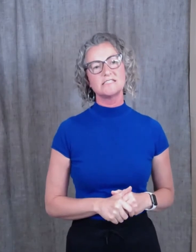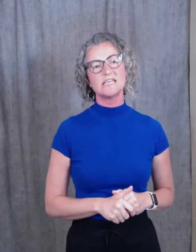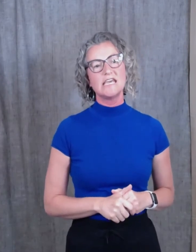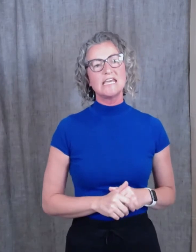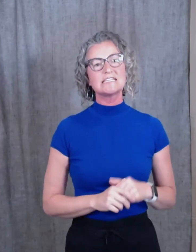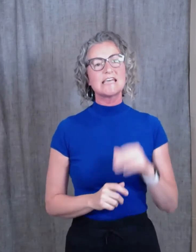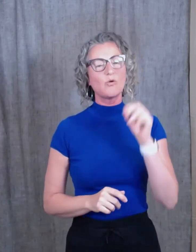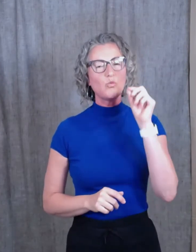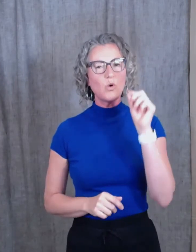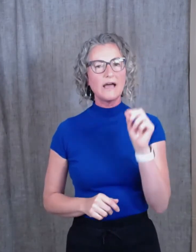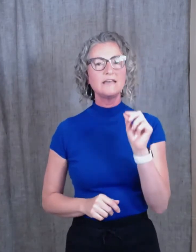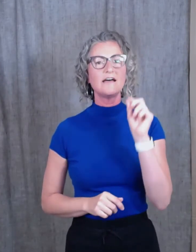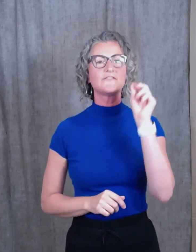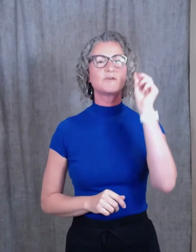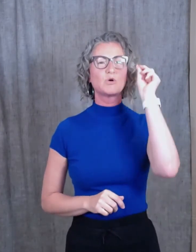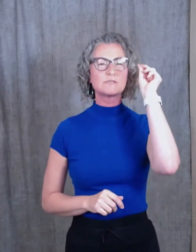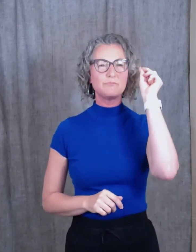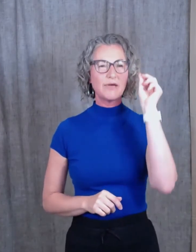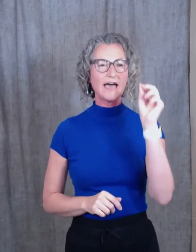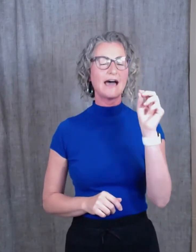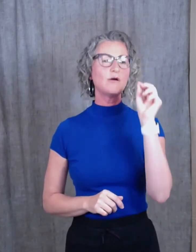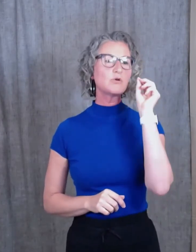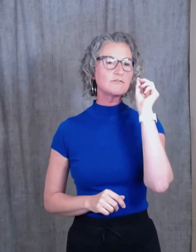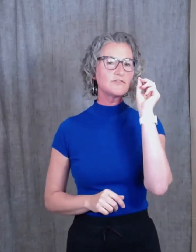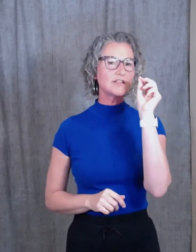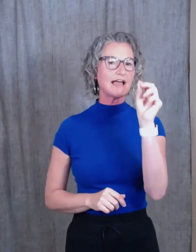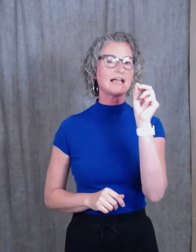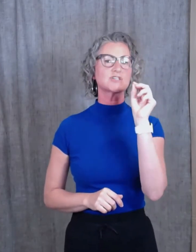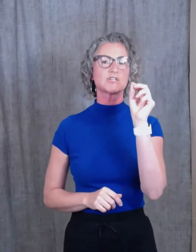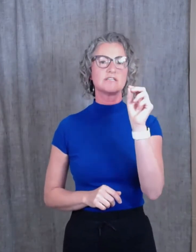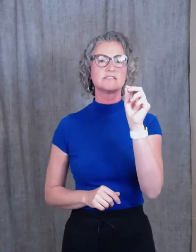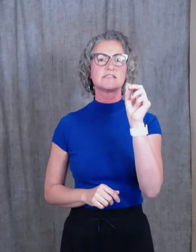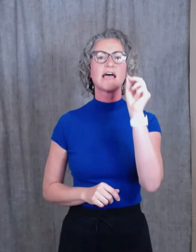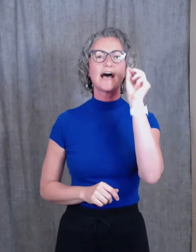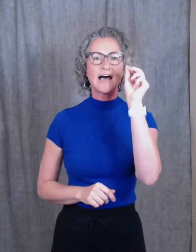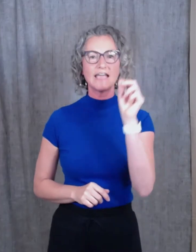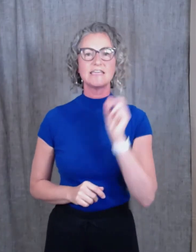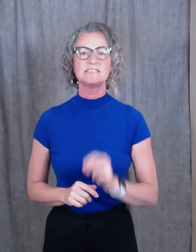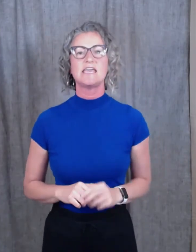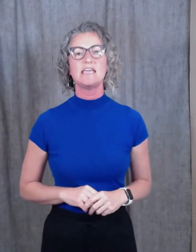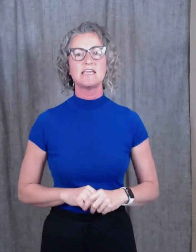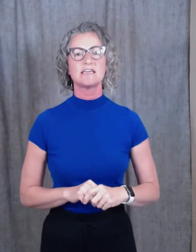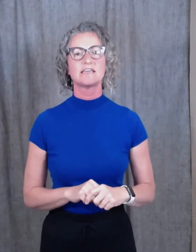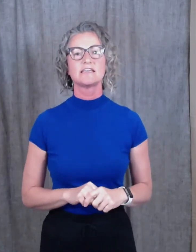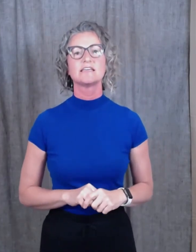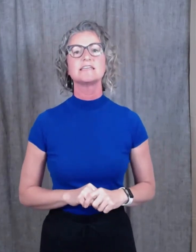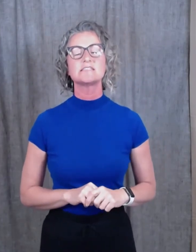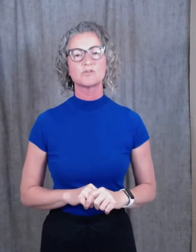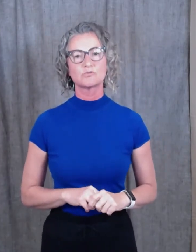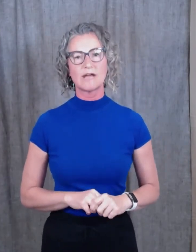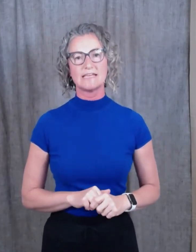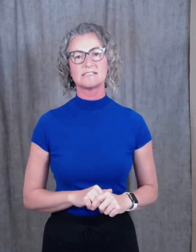is that one of the most powerful actions I can take is to rest.